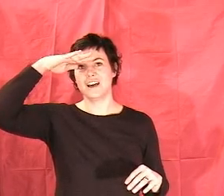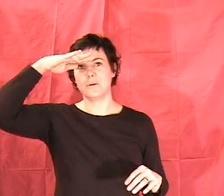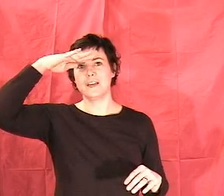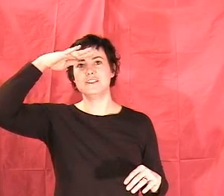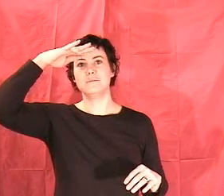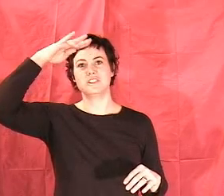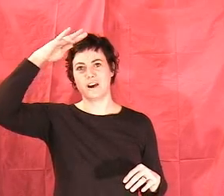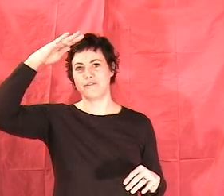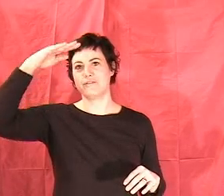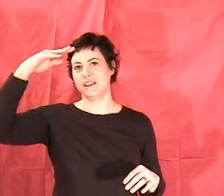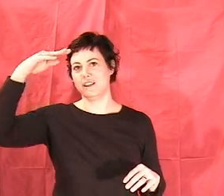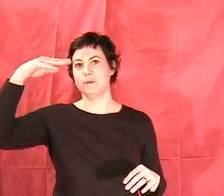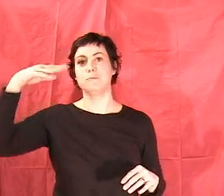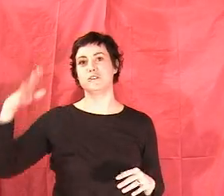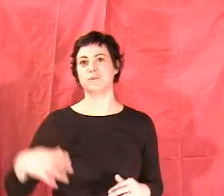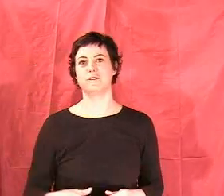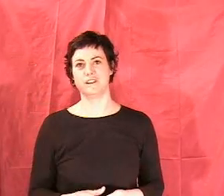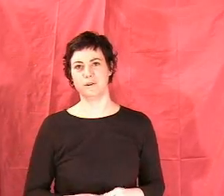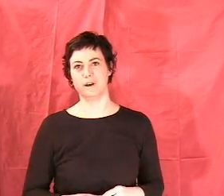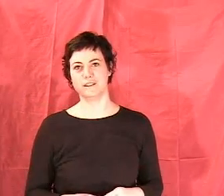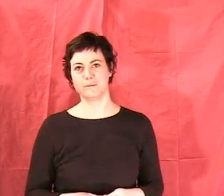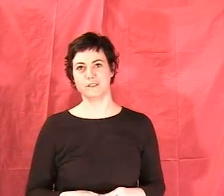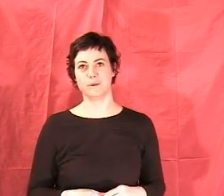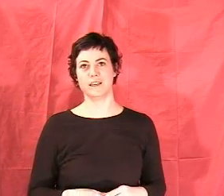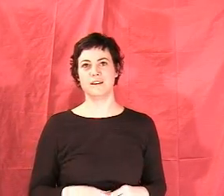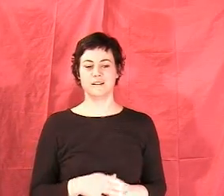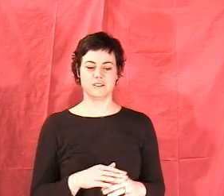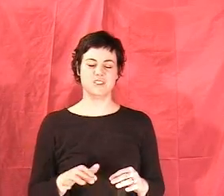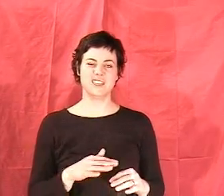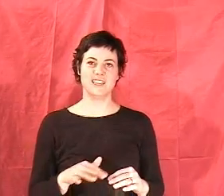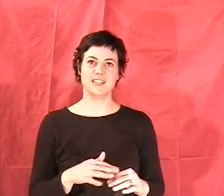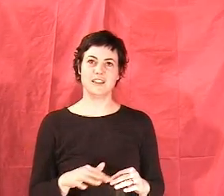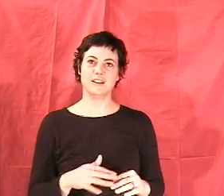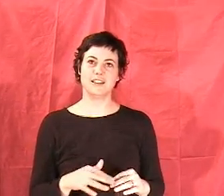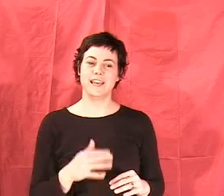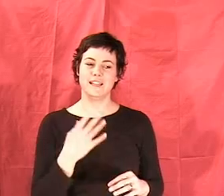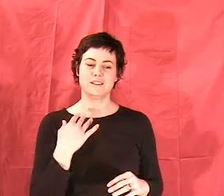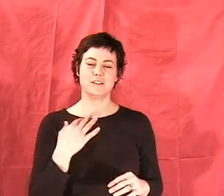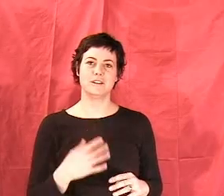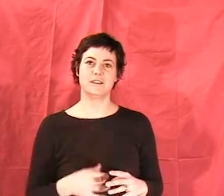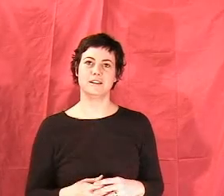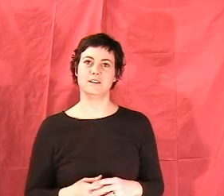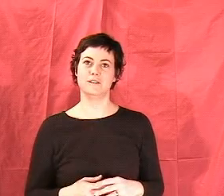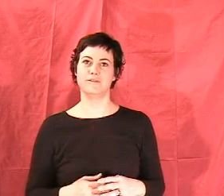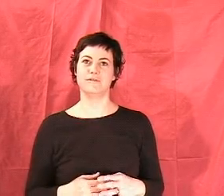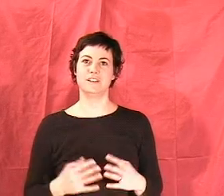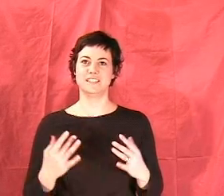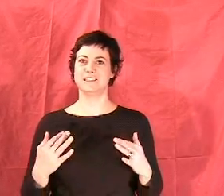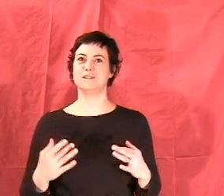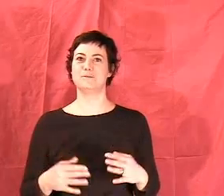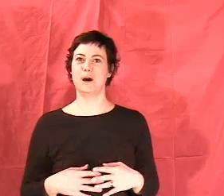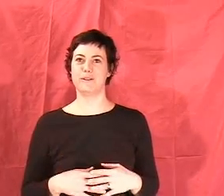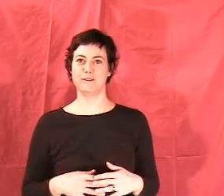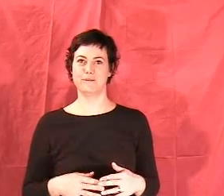cut way too much off and they'll be much shorter than you wanted them to be. So just getting a little on the ends so that the little fuzzies don't bother them.